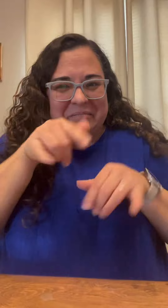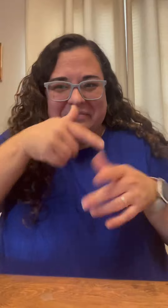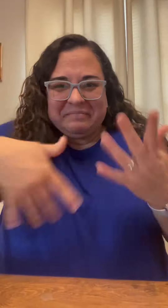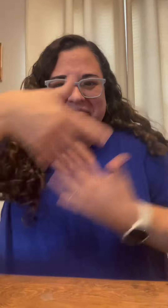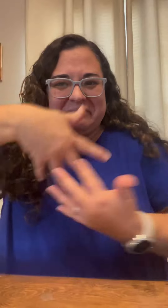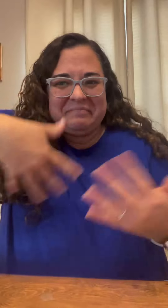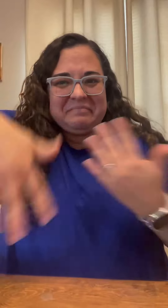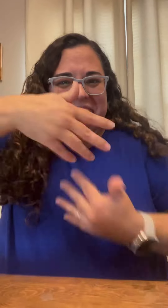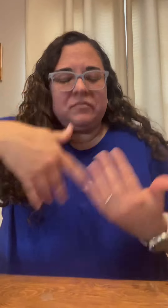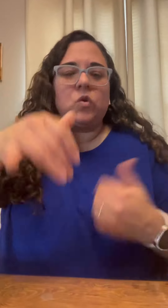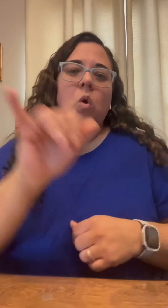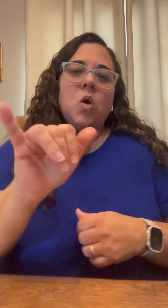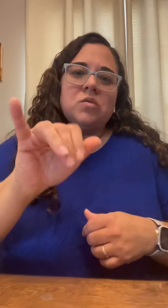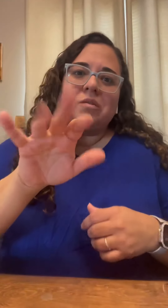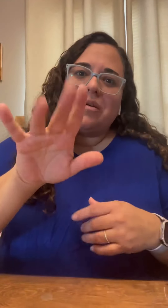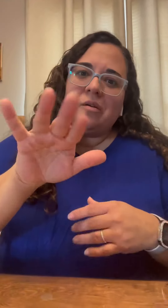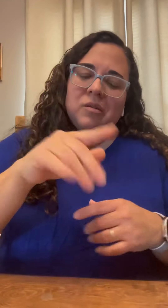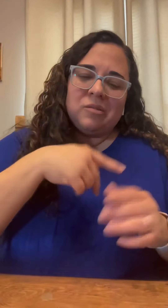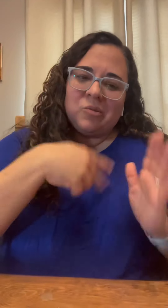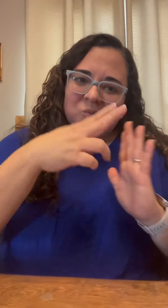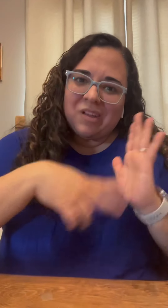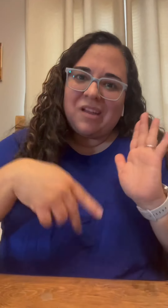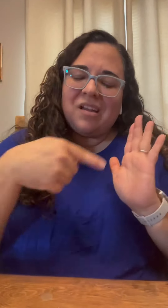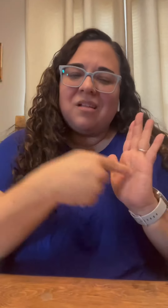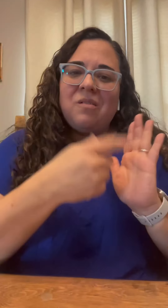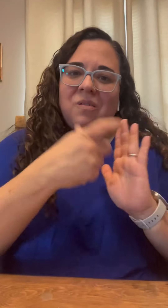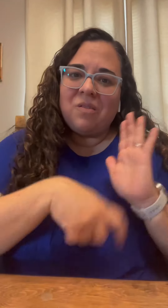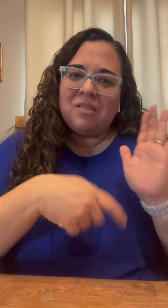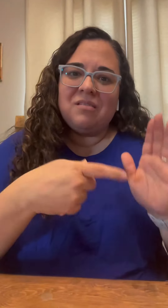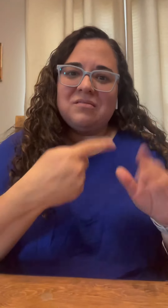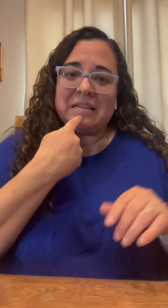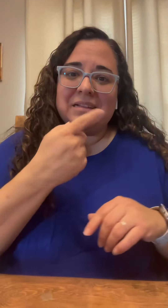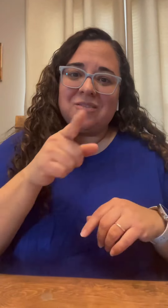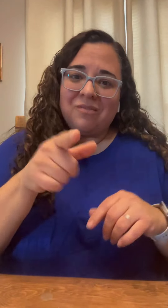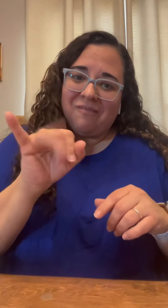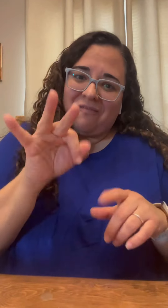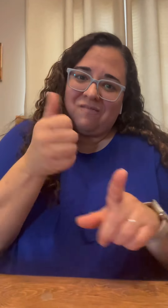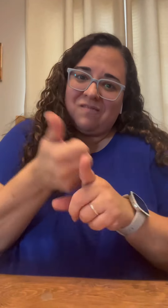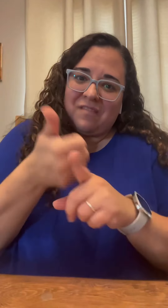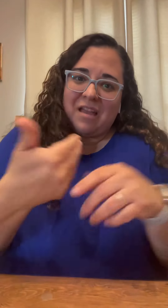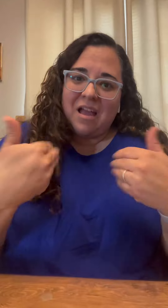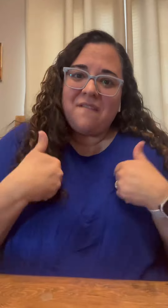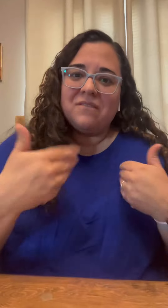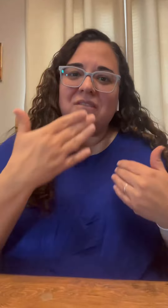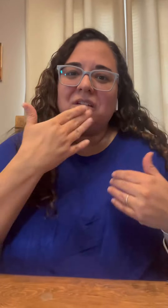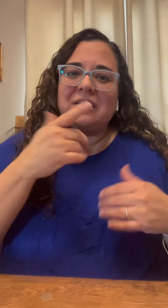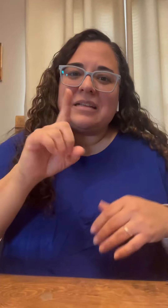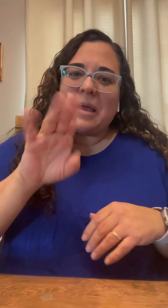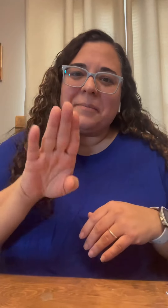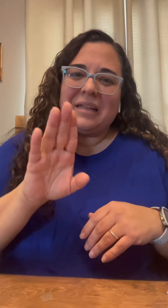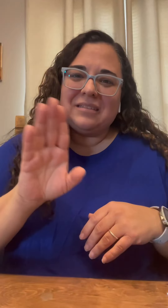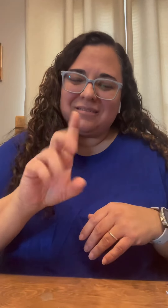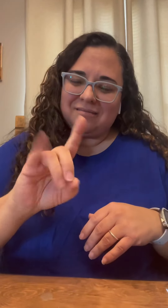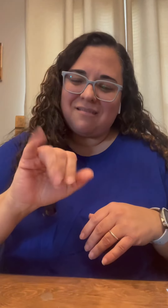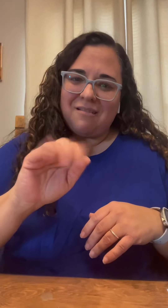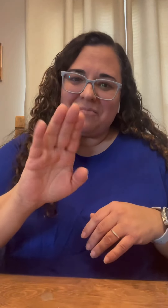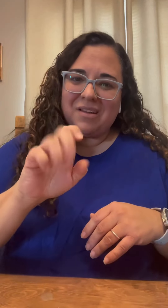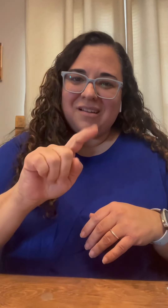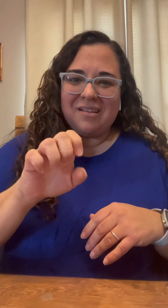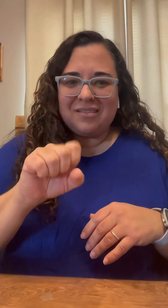and we're just all here together so um i was reading this article and it said if you have diabetes